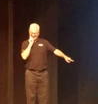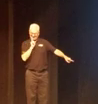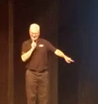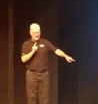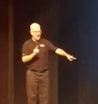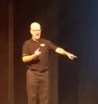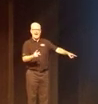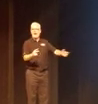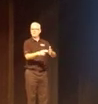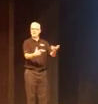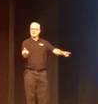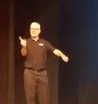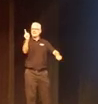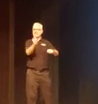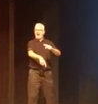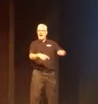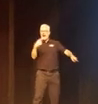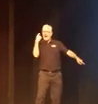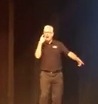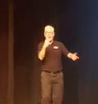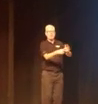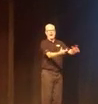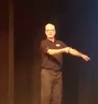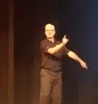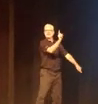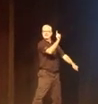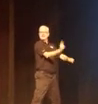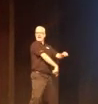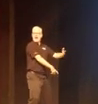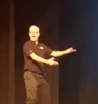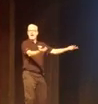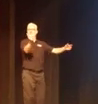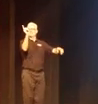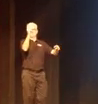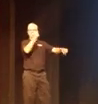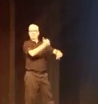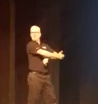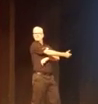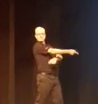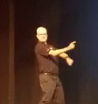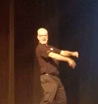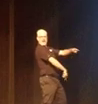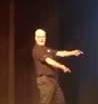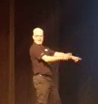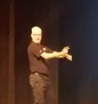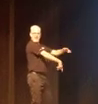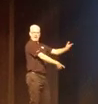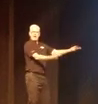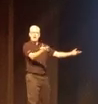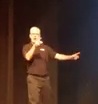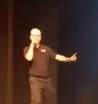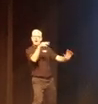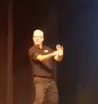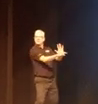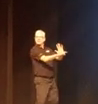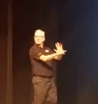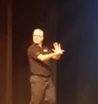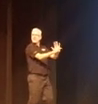So, oh, you're deaf? Oh, that means you can't hear. That means you can't do this. You can't do that. You're